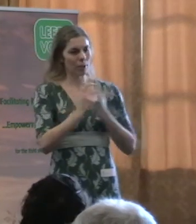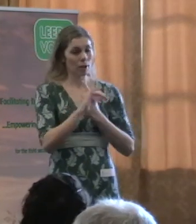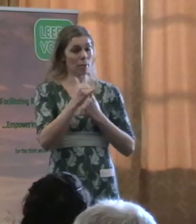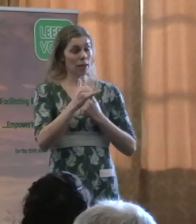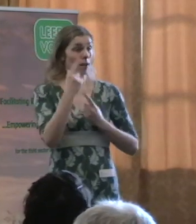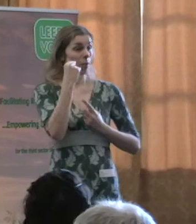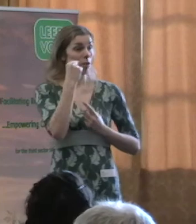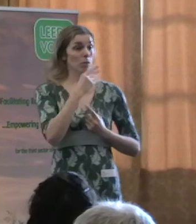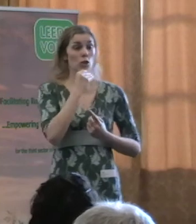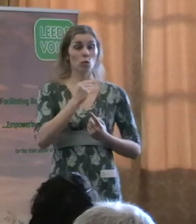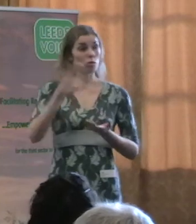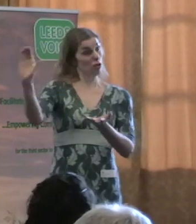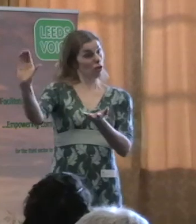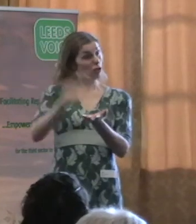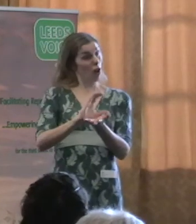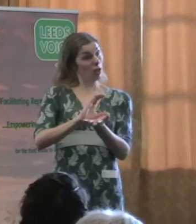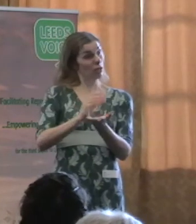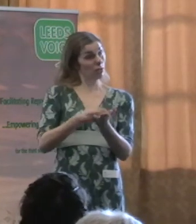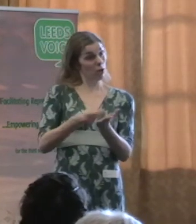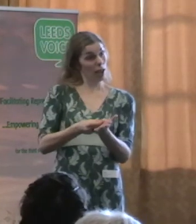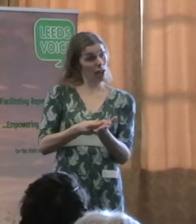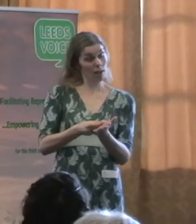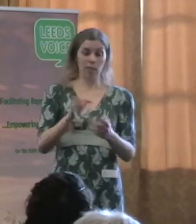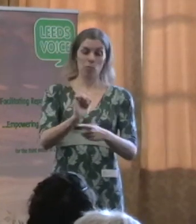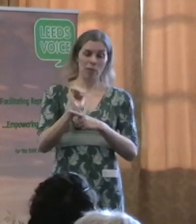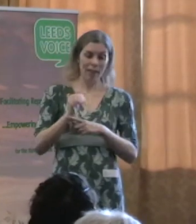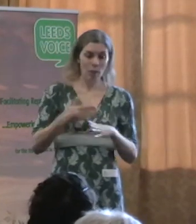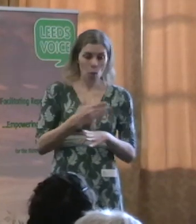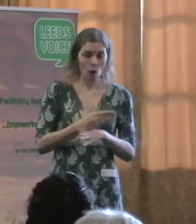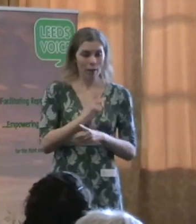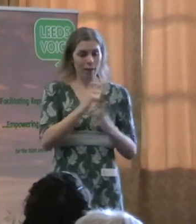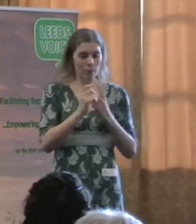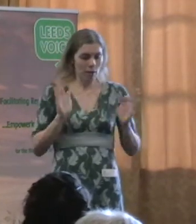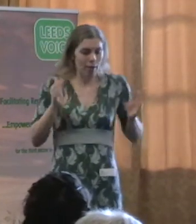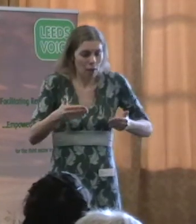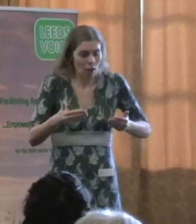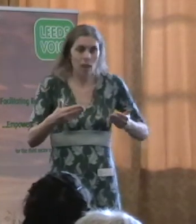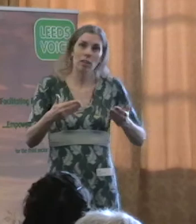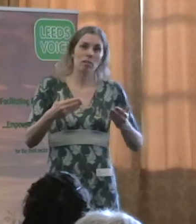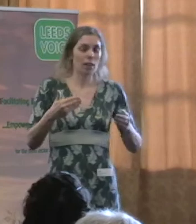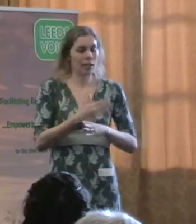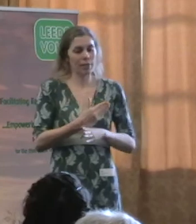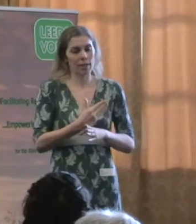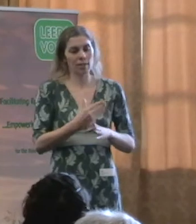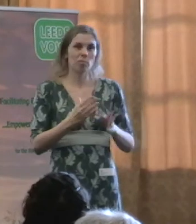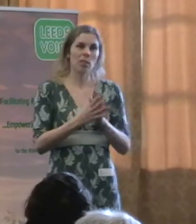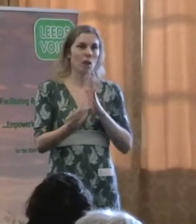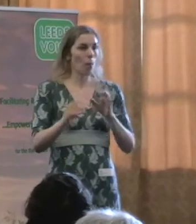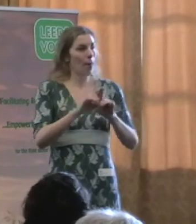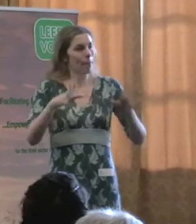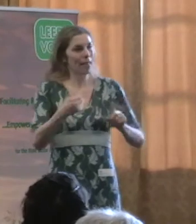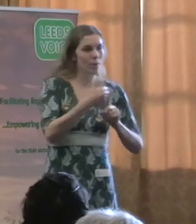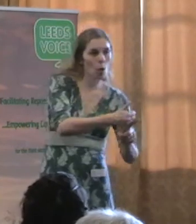funding in local community support preventative community-focused activities such as volunteering, peer support, befriending and social